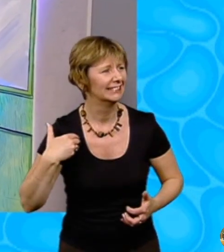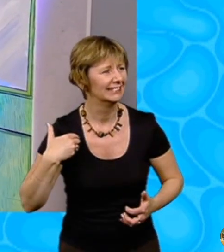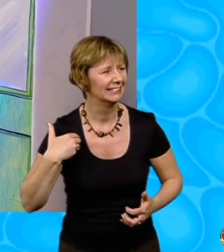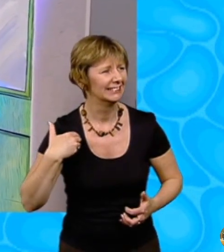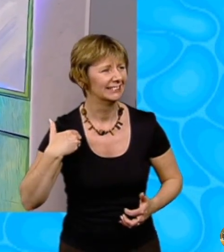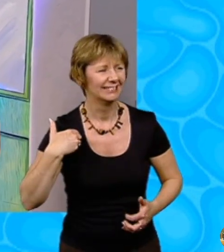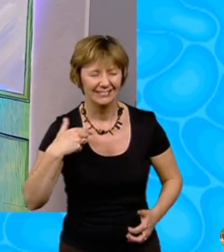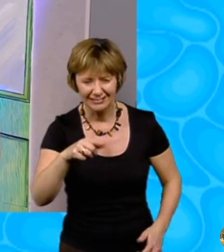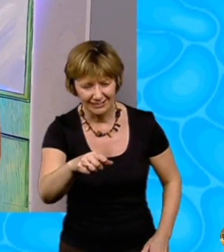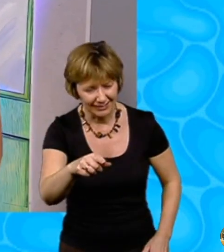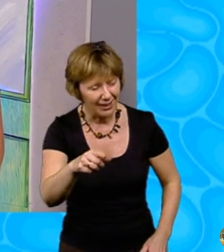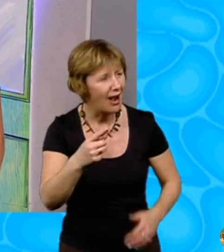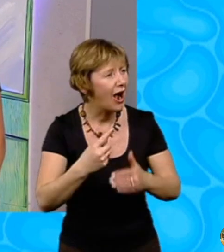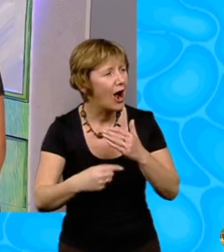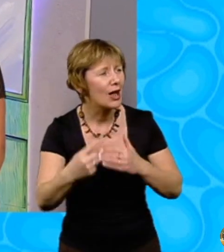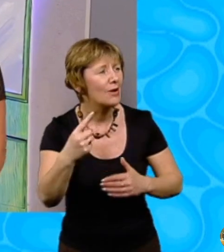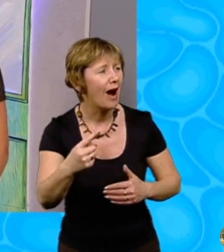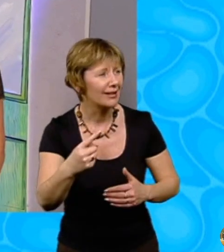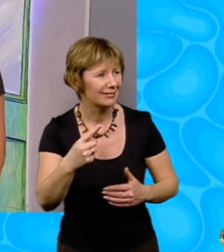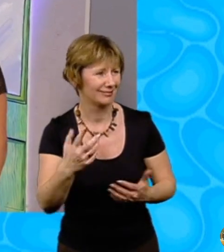be one if you could stop eating crisps, Hannah pointed out.